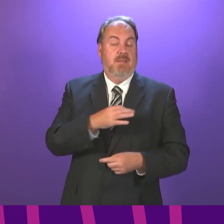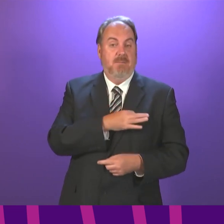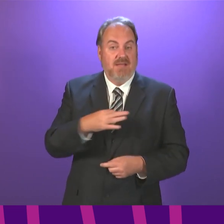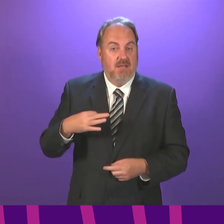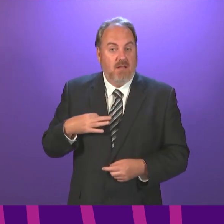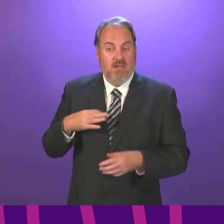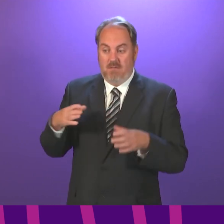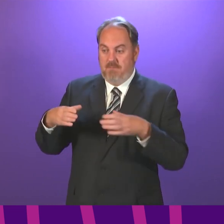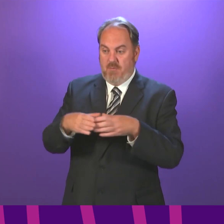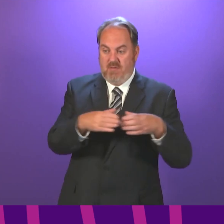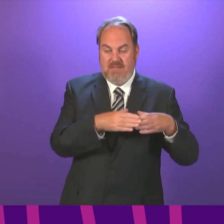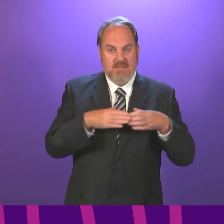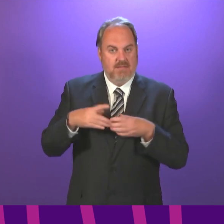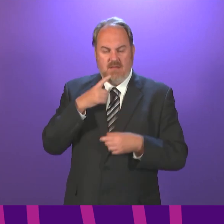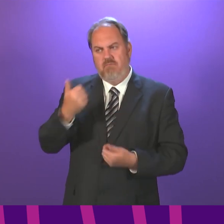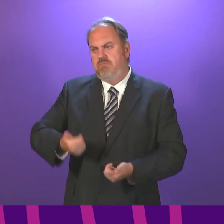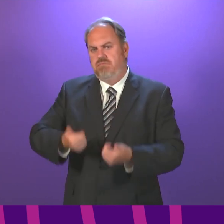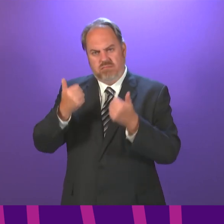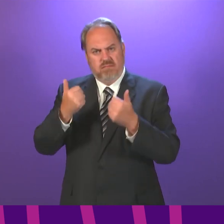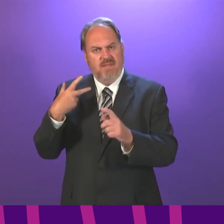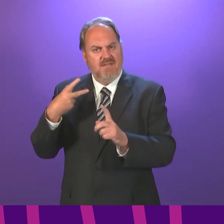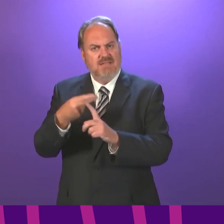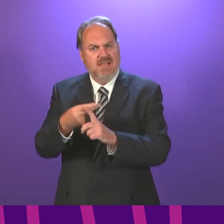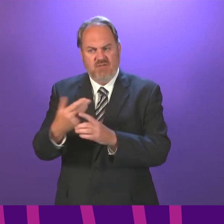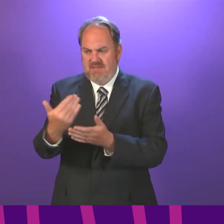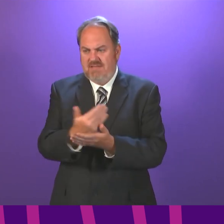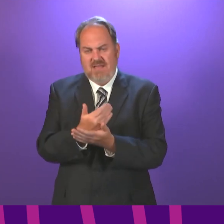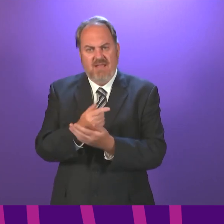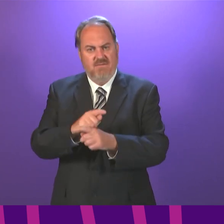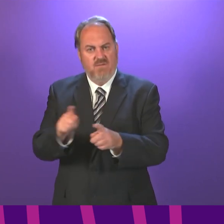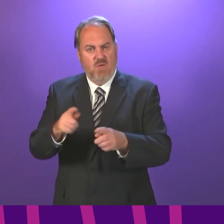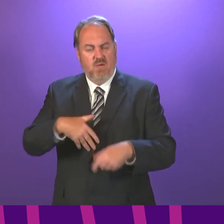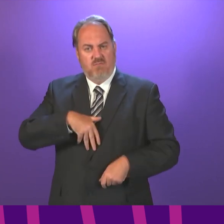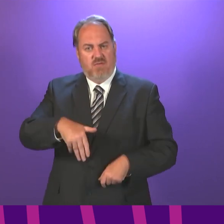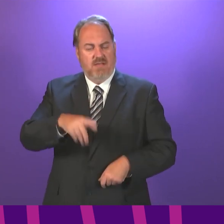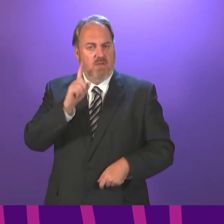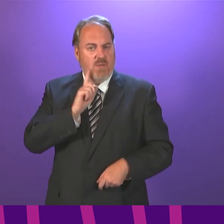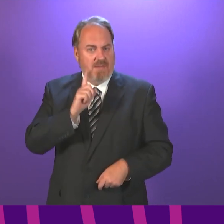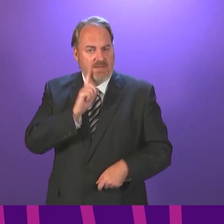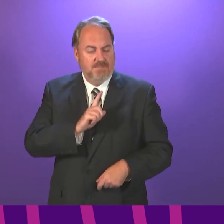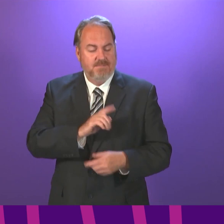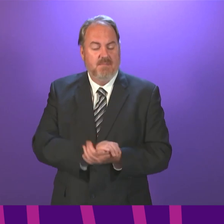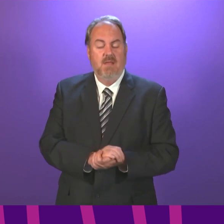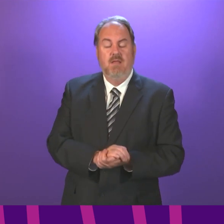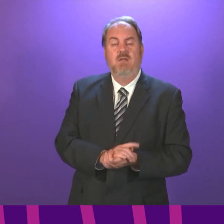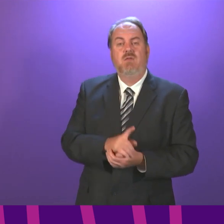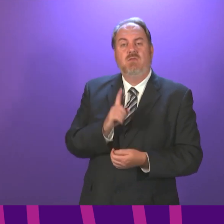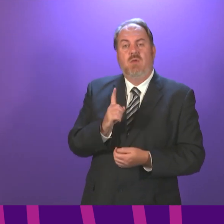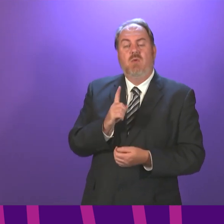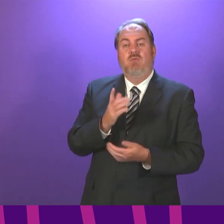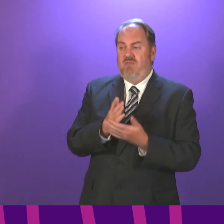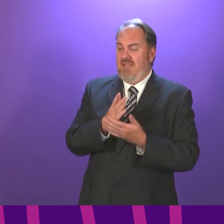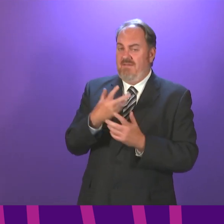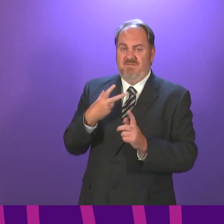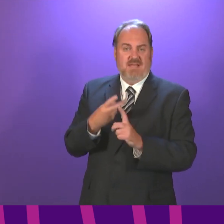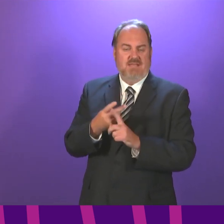these concerns with a clinician and get the latest evidence on safety and, obviously, what vaccines they will receive. But, vaccination is the best